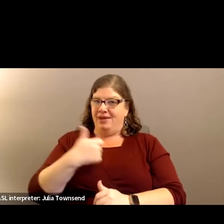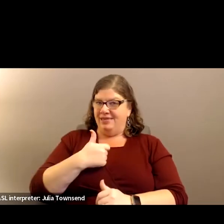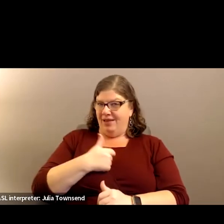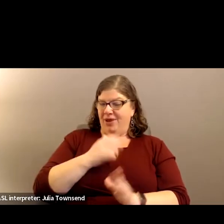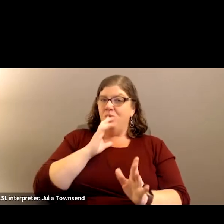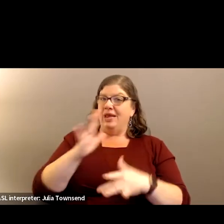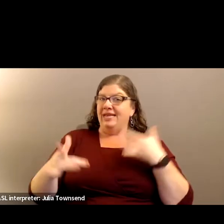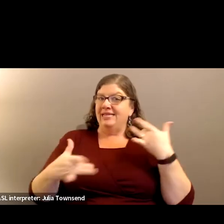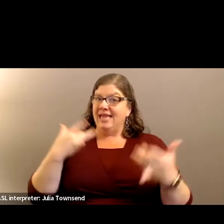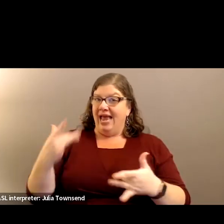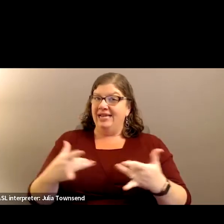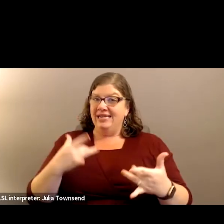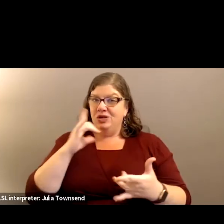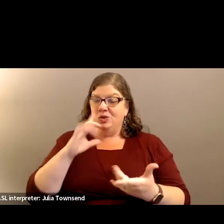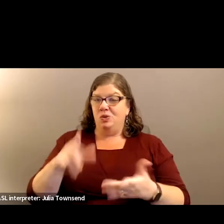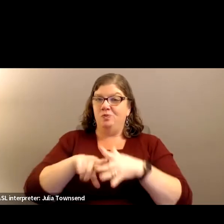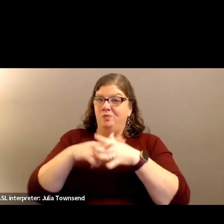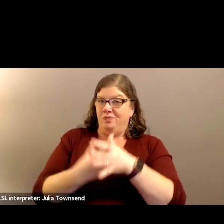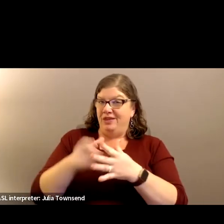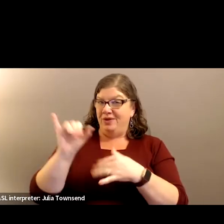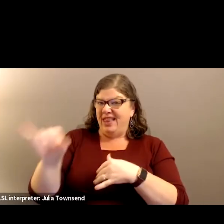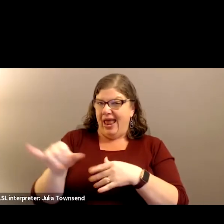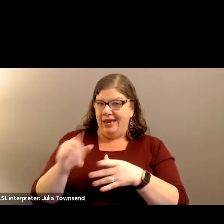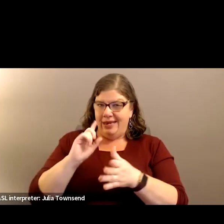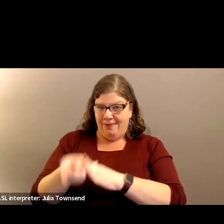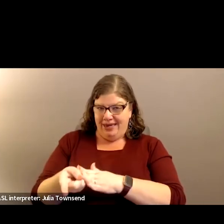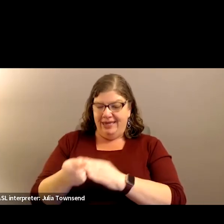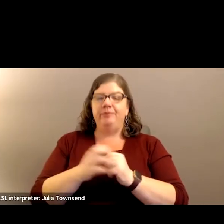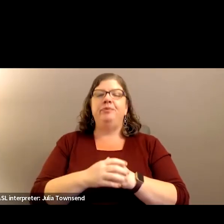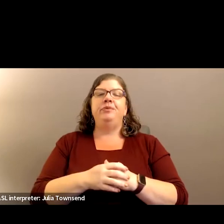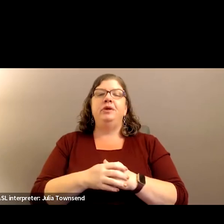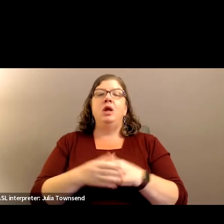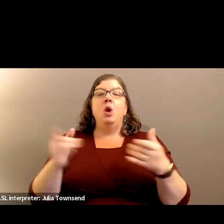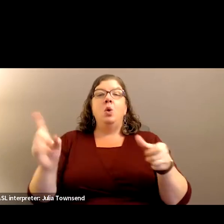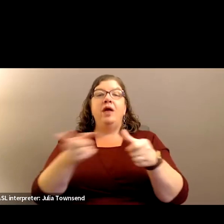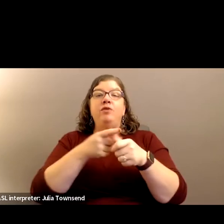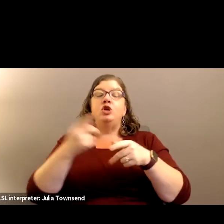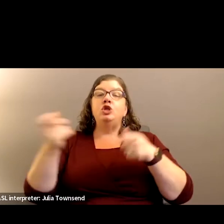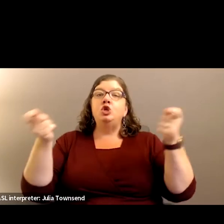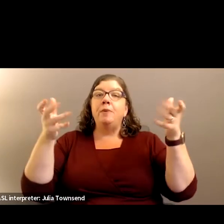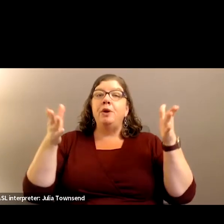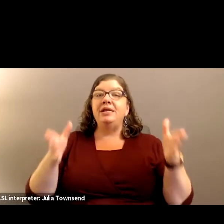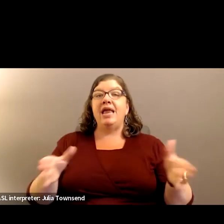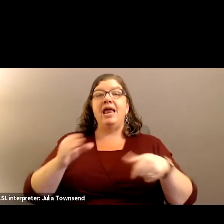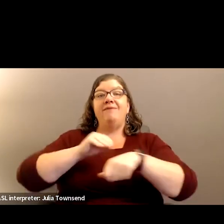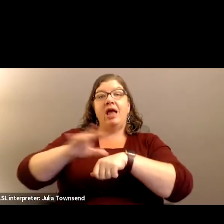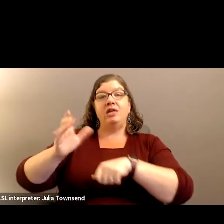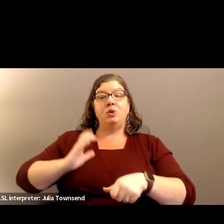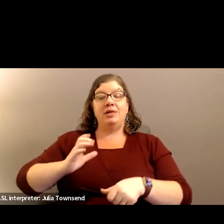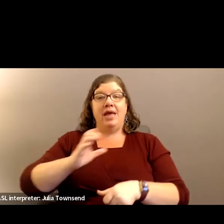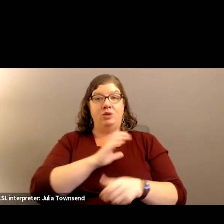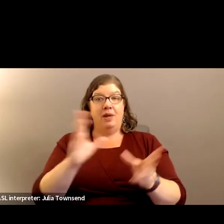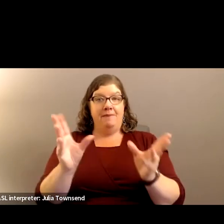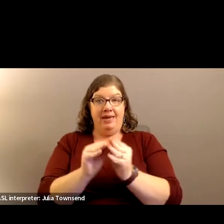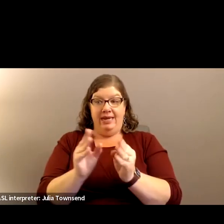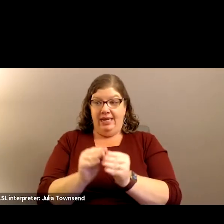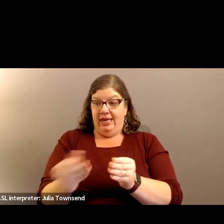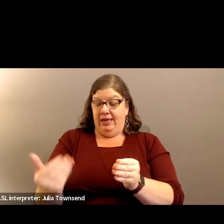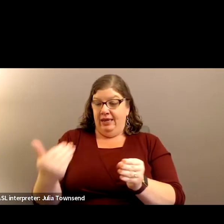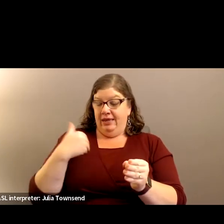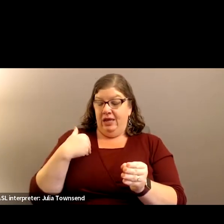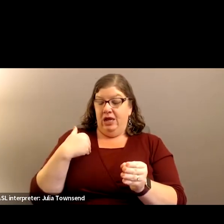and I'm really excited to jump into that in a second. So we had our first superintendent's advisory council meeting